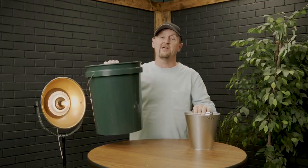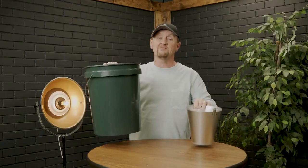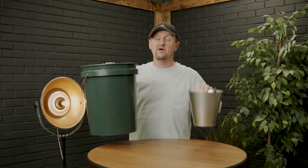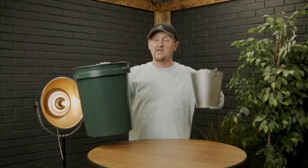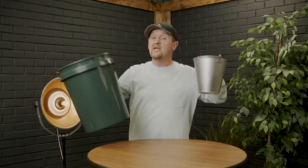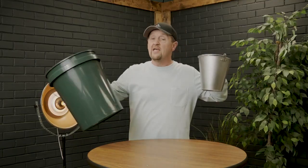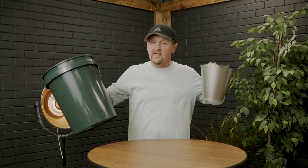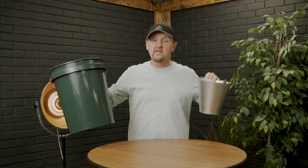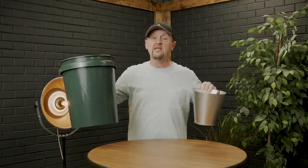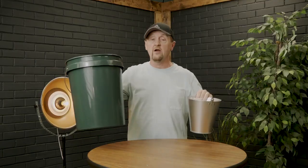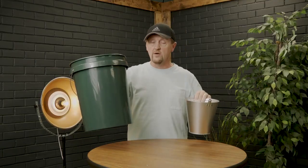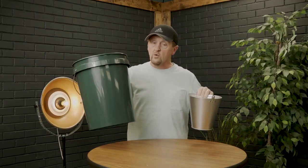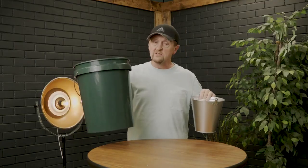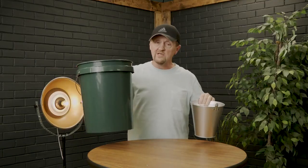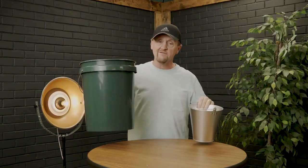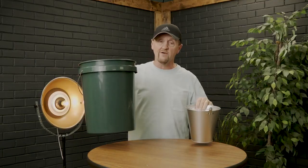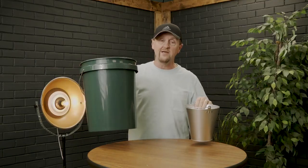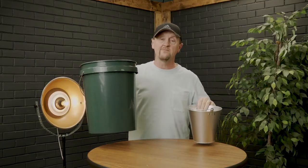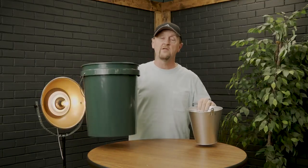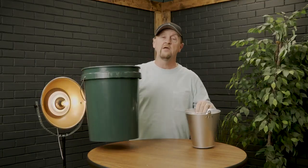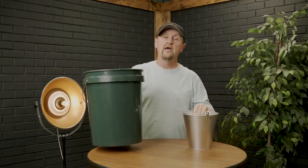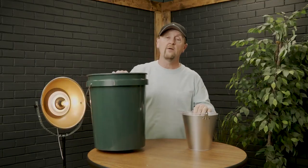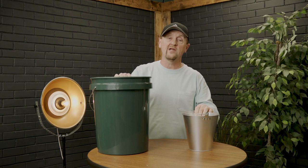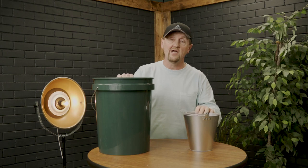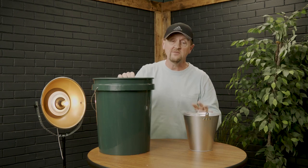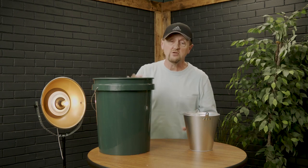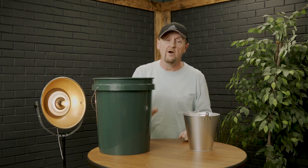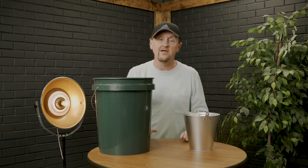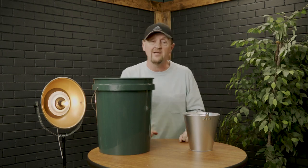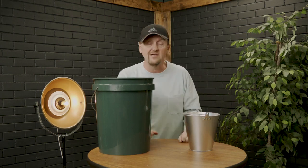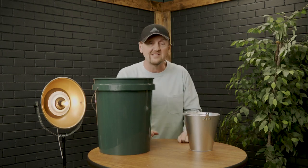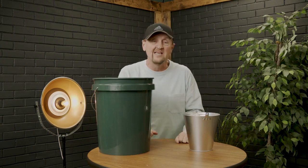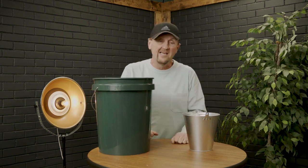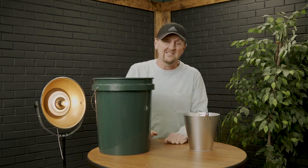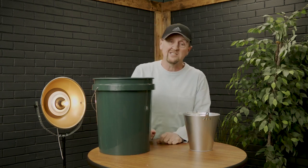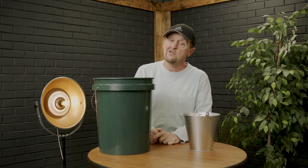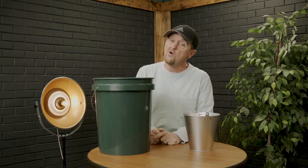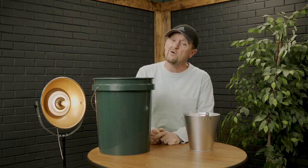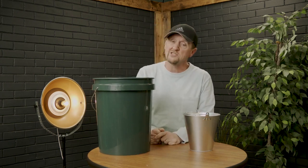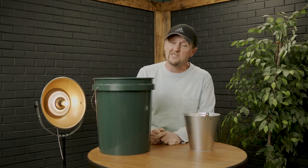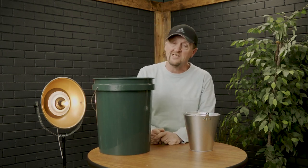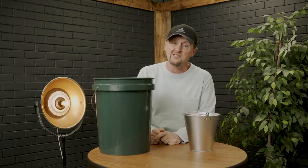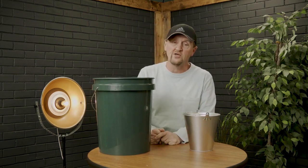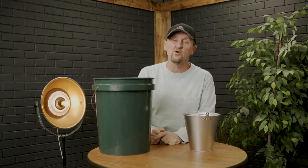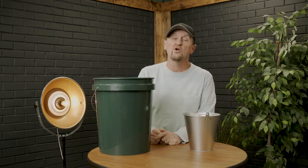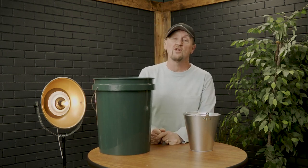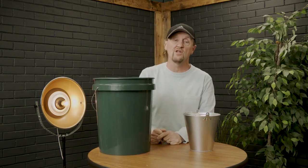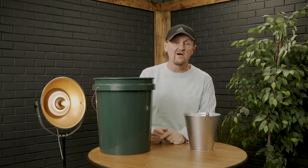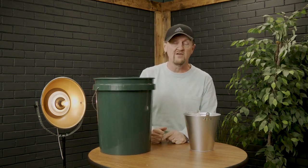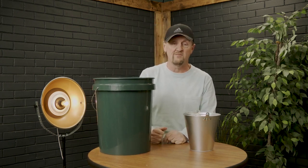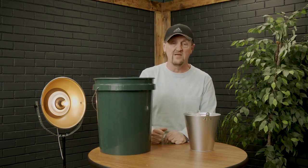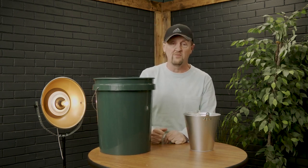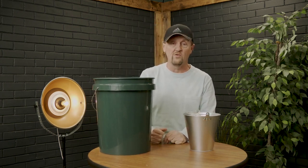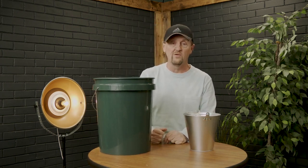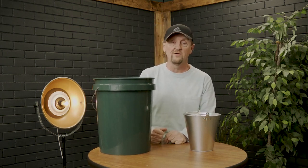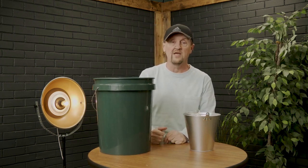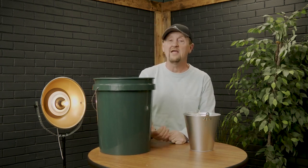biggest bucket it can carry more stuff right and when it comes to our enemies it's so much easier loving people okay